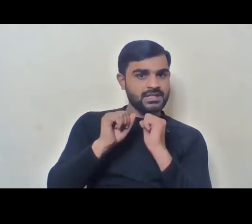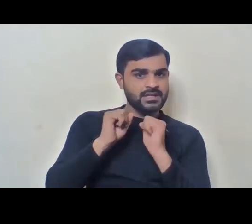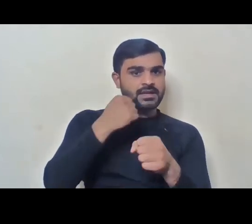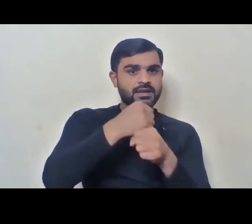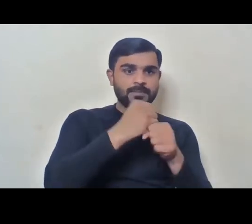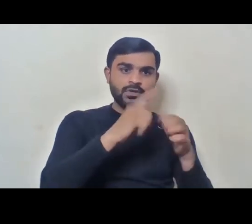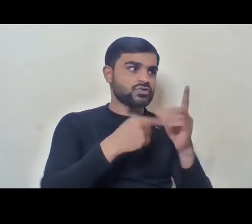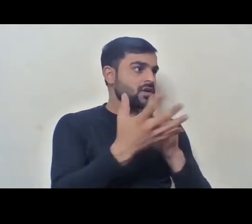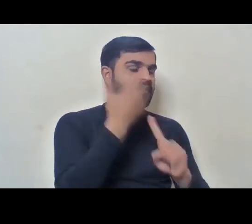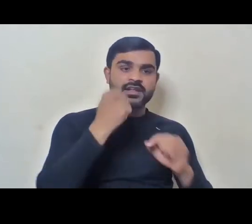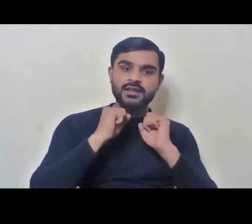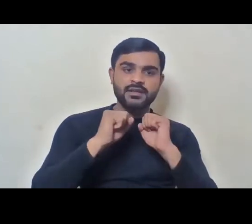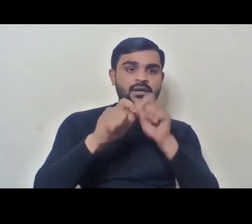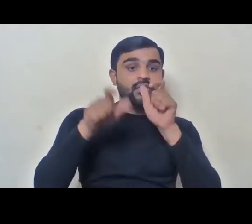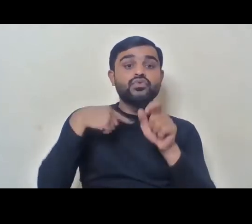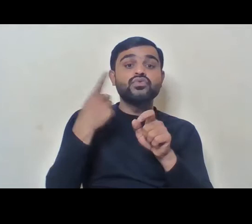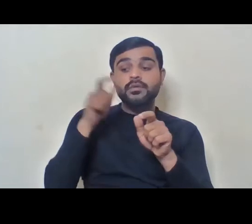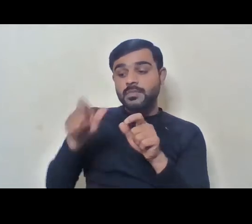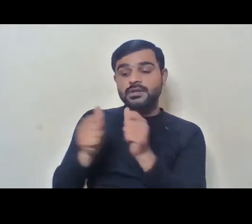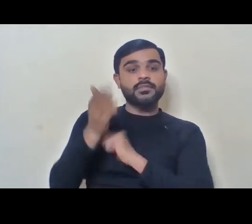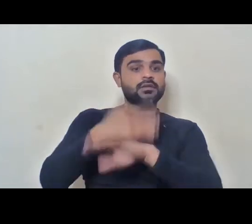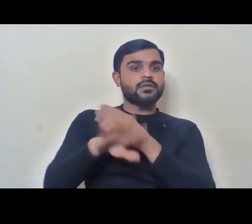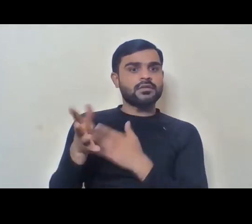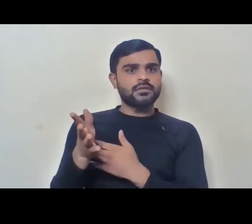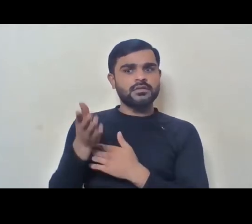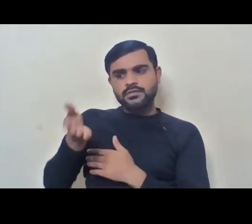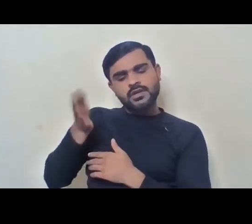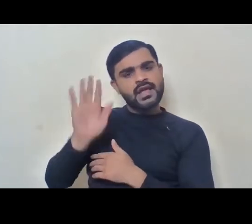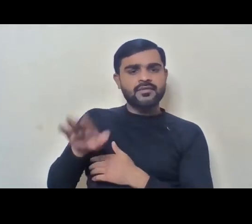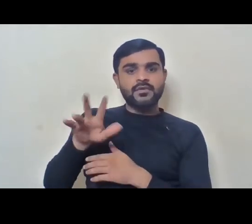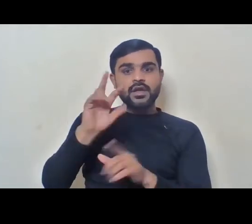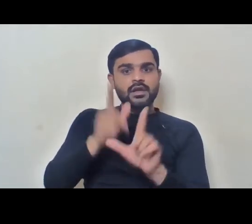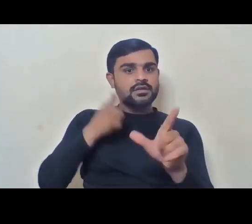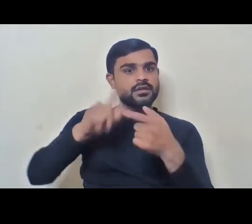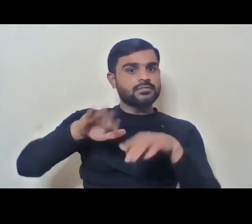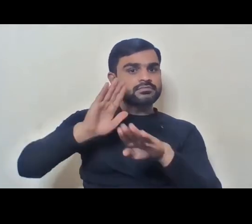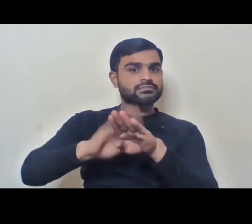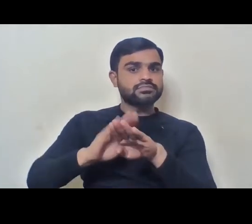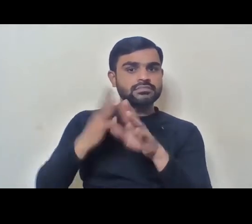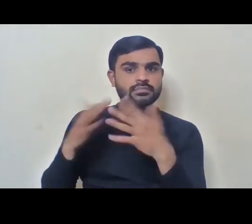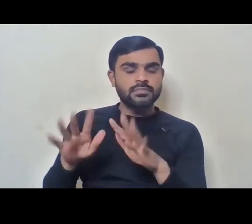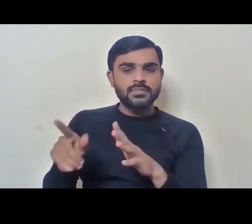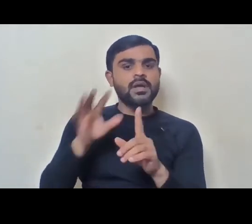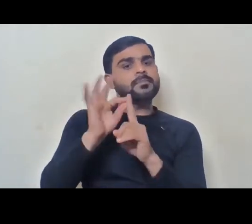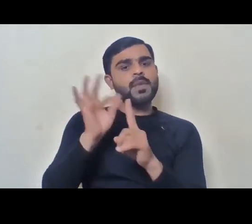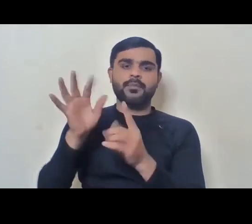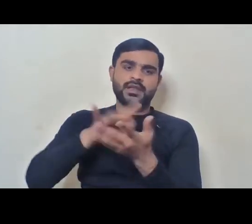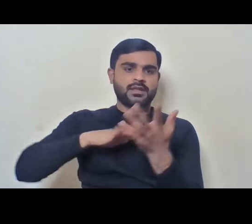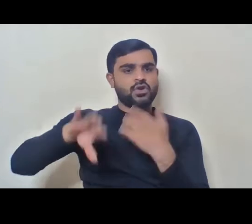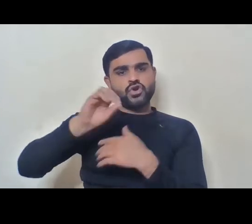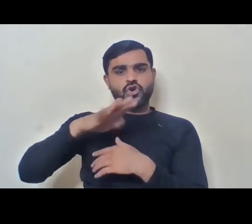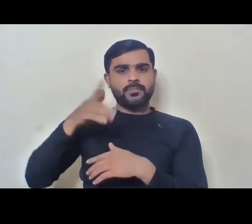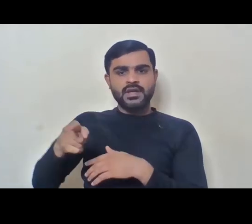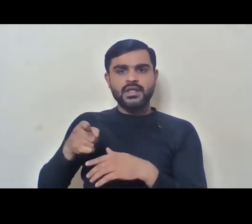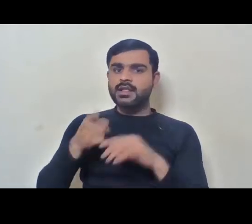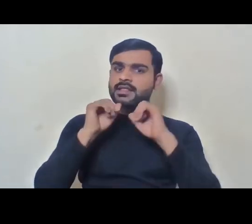government job, right, for a person with disability. Now, he had eight years experience, but in private sector, because it